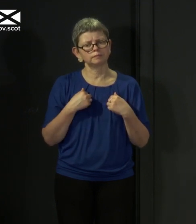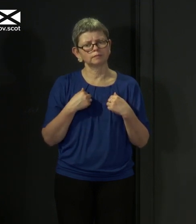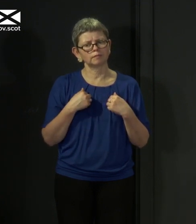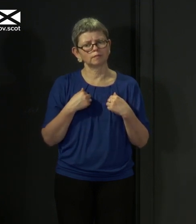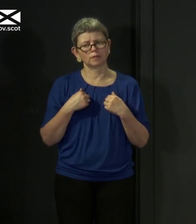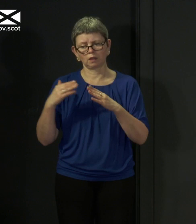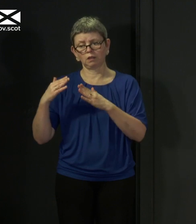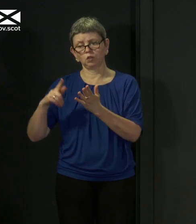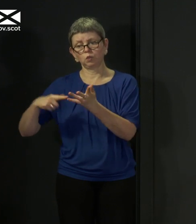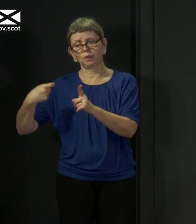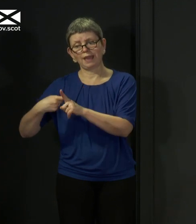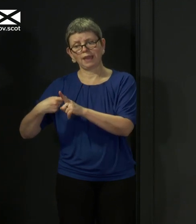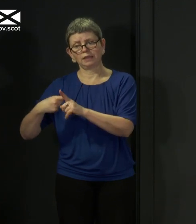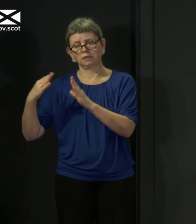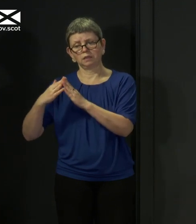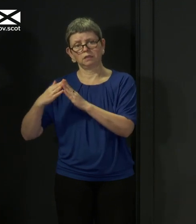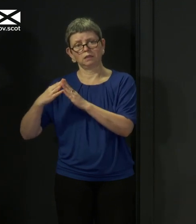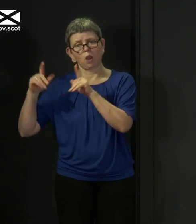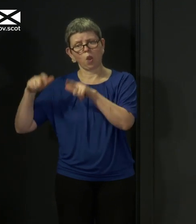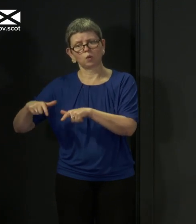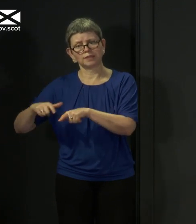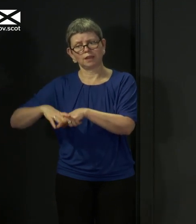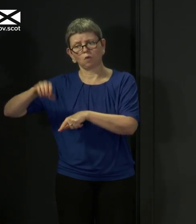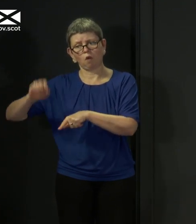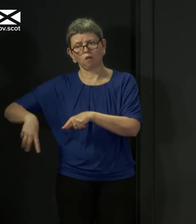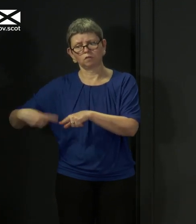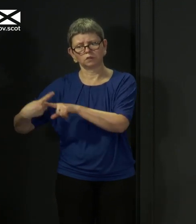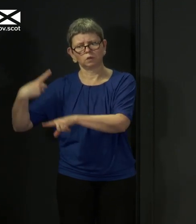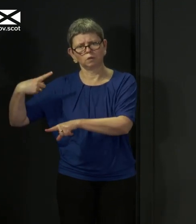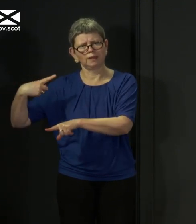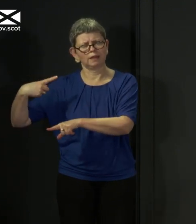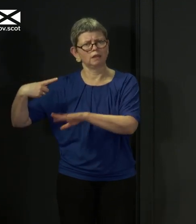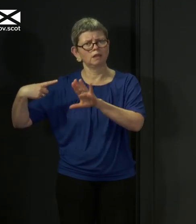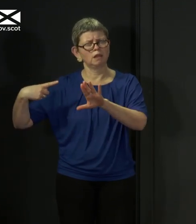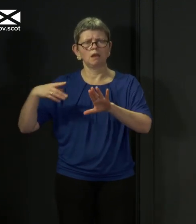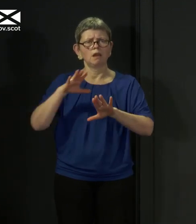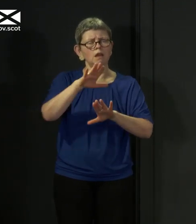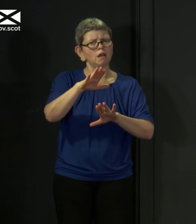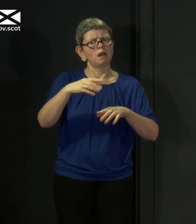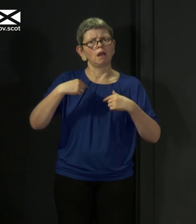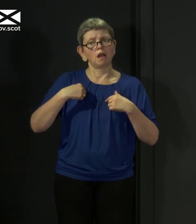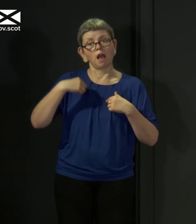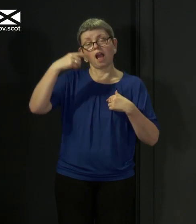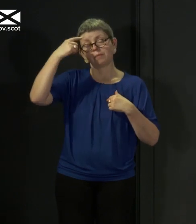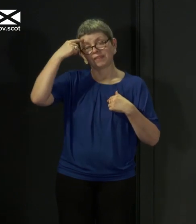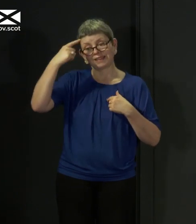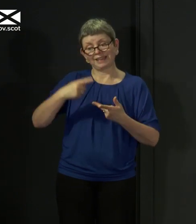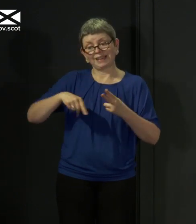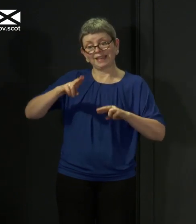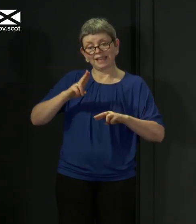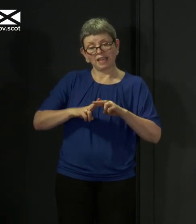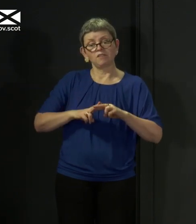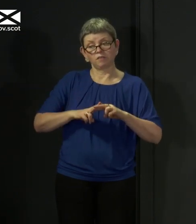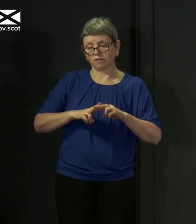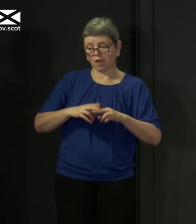I would think was premature. I've been asked in what circumstances would Scotland perhaps take a different path and that is one of the illustrations I've given. But